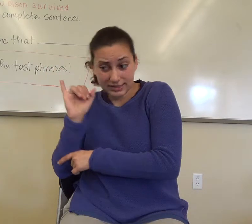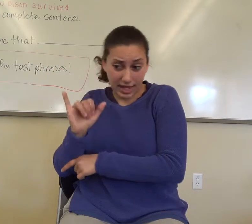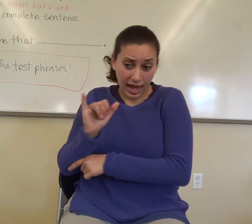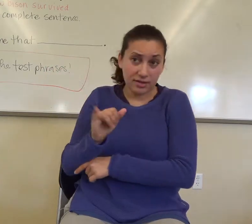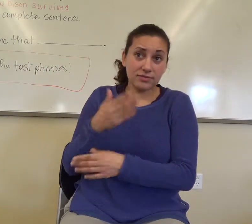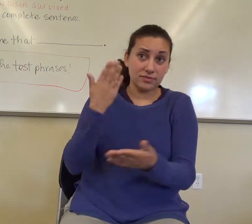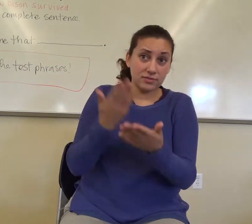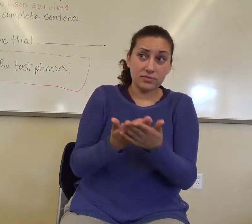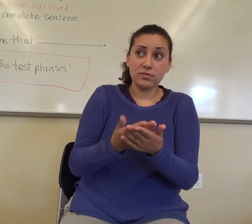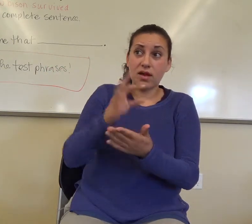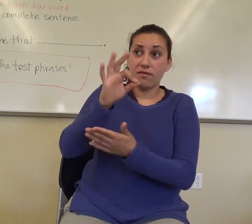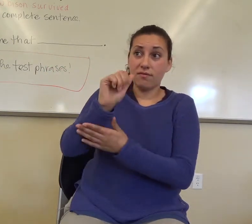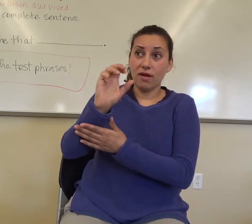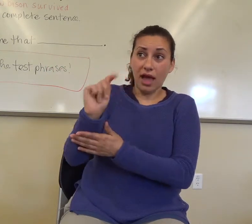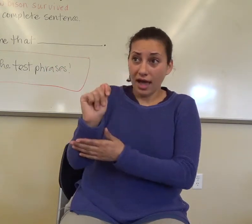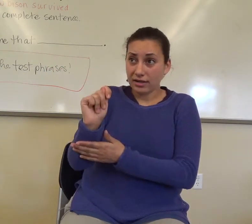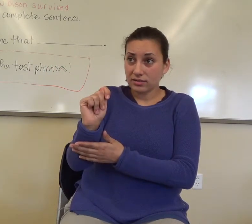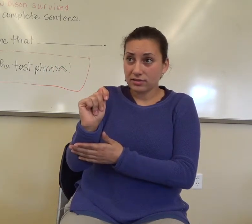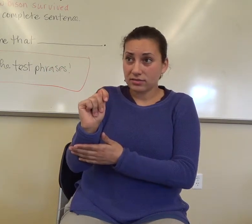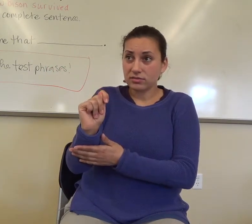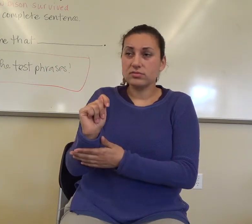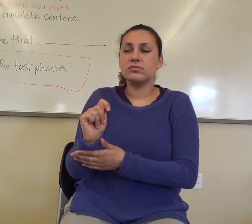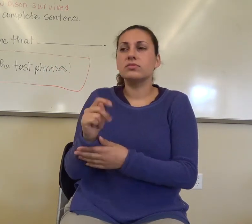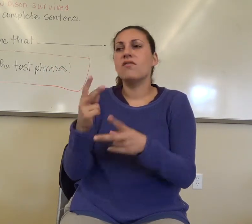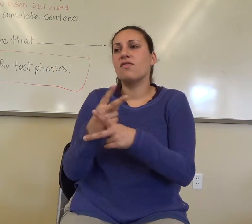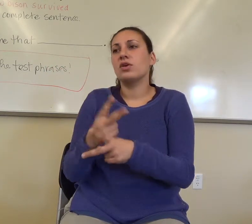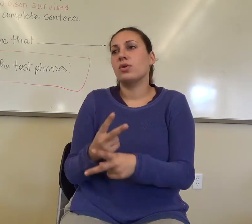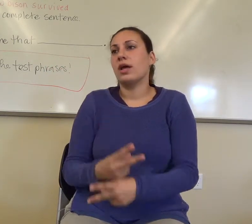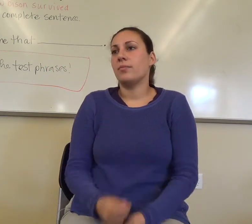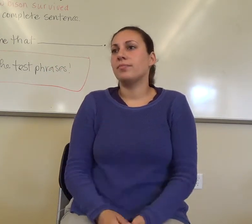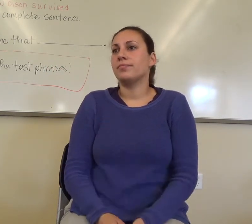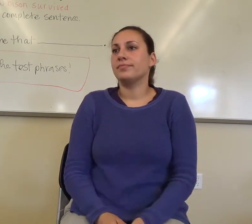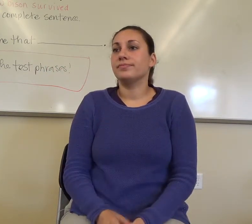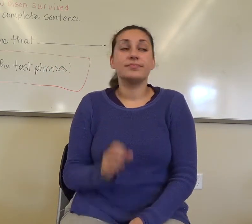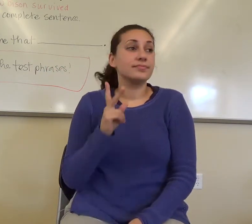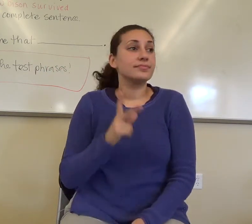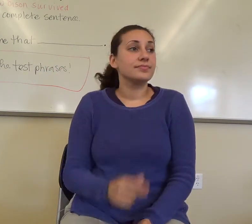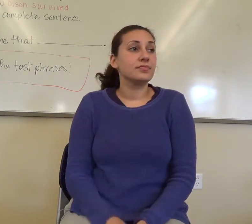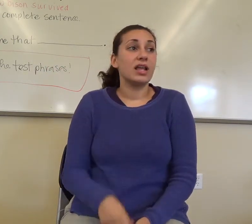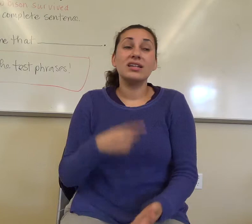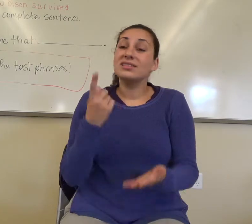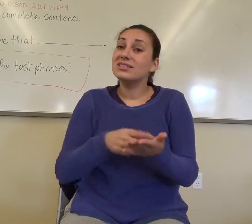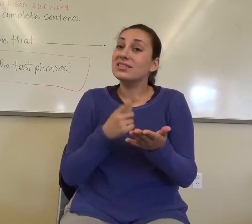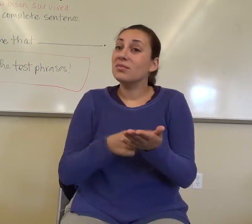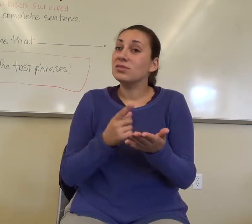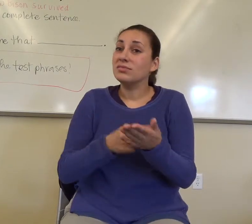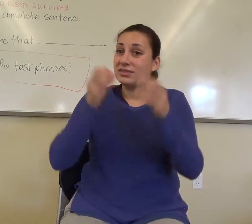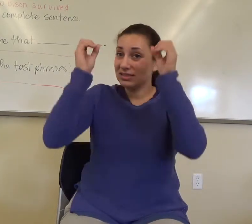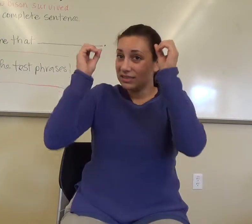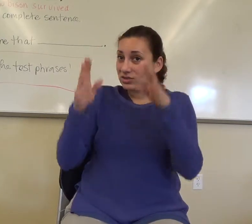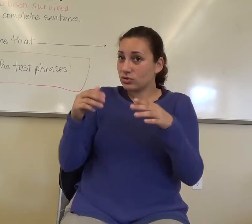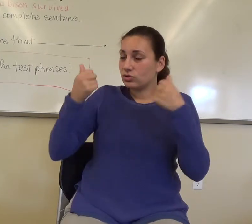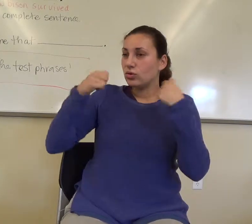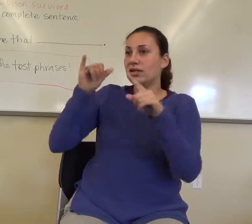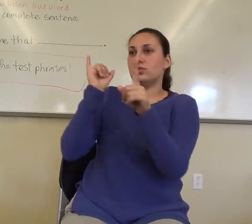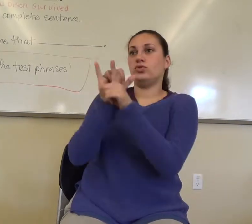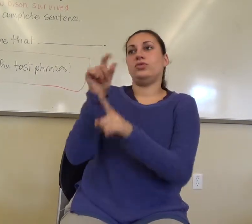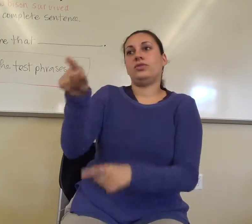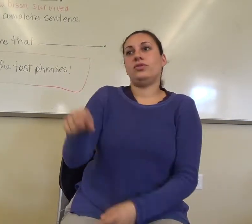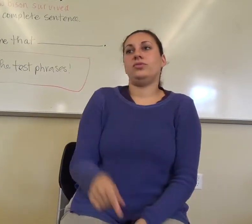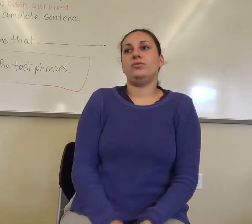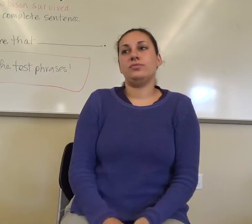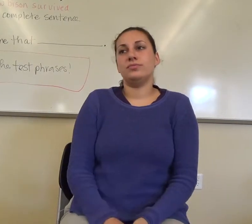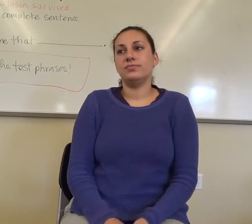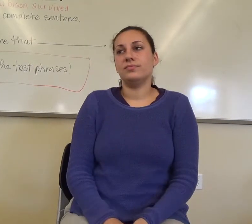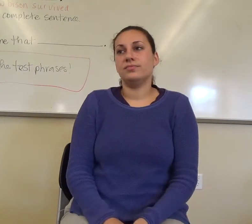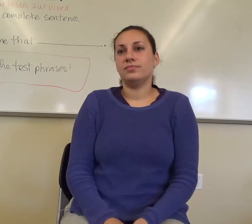Okay? What kind of things might this teacher throw at me to make me circle one of these? That's